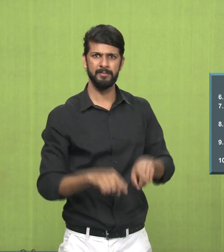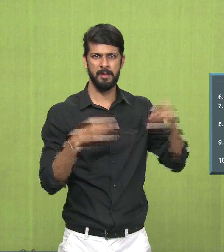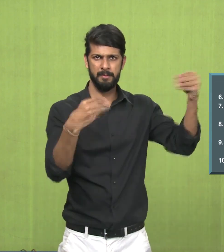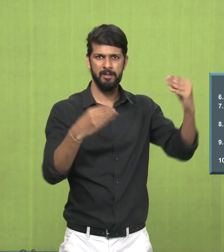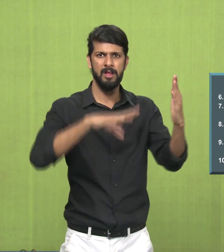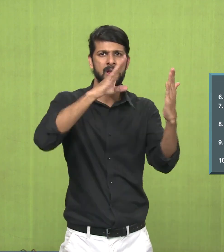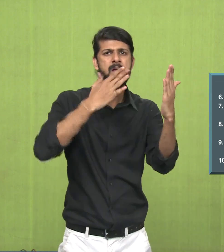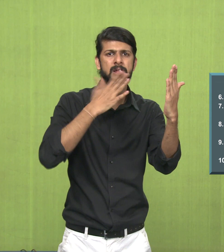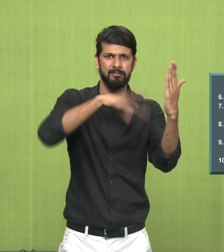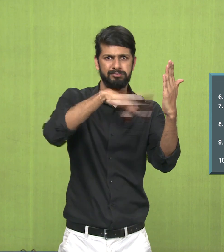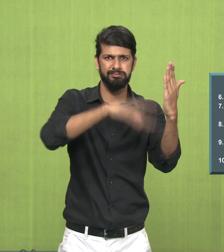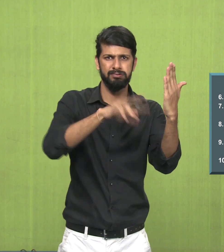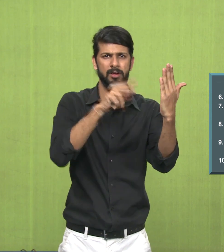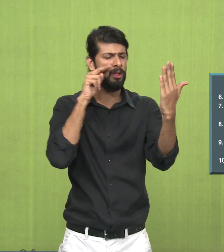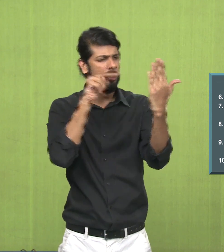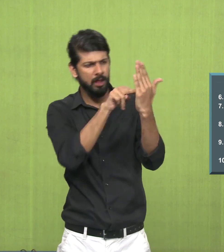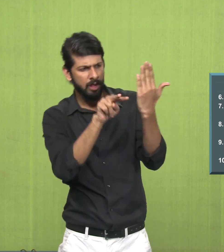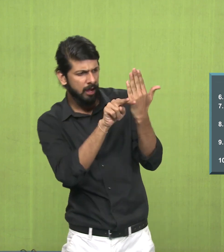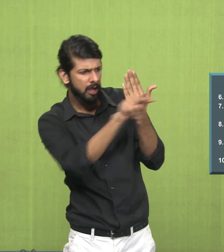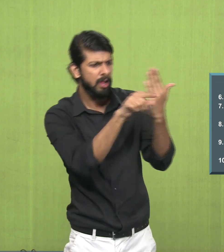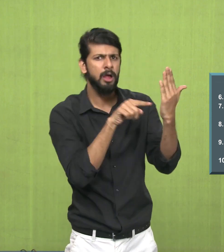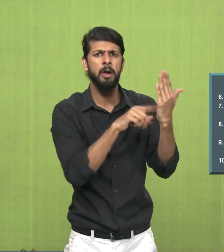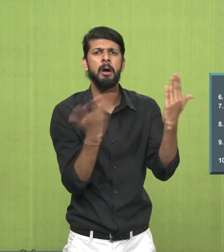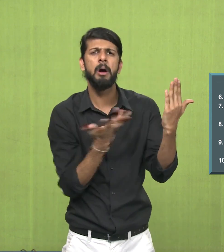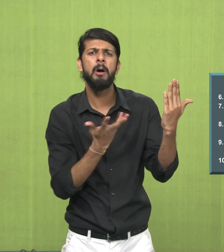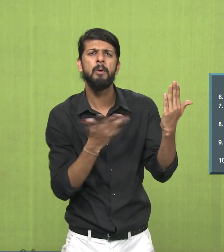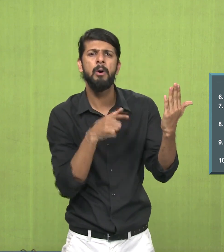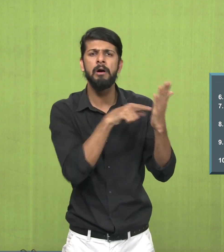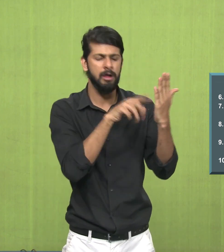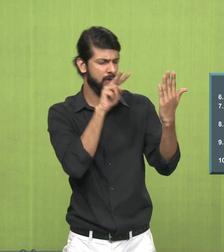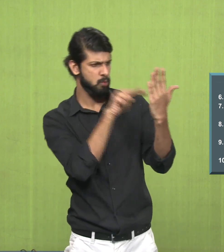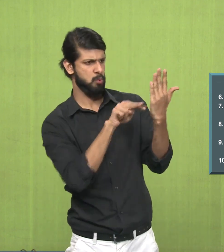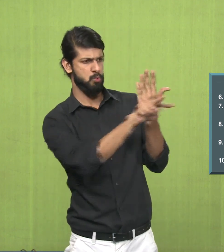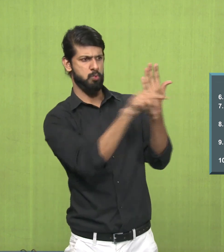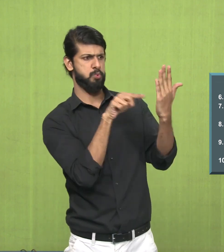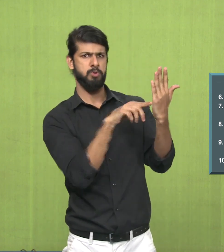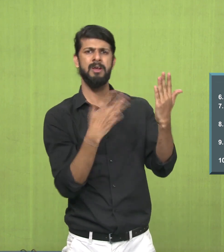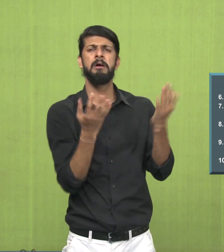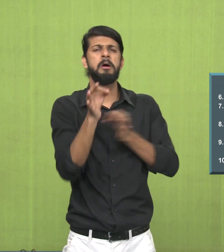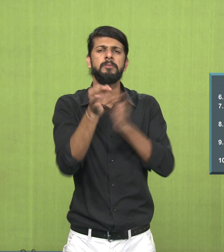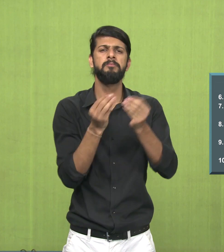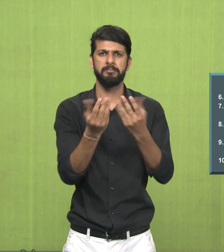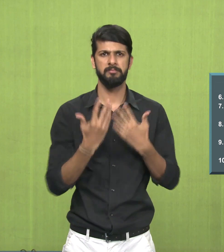Why is watercolour a transparent colour? Why does it have the transparency?